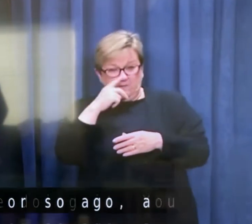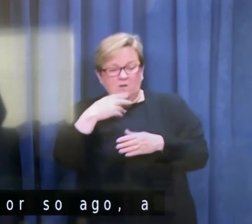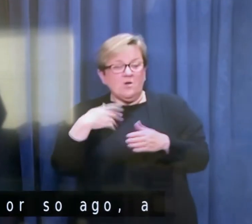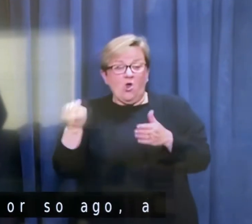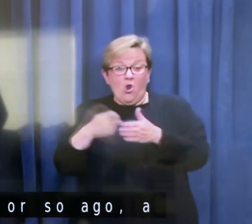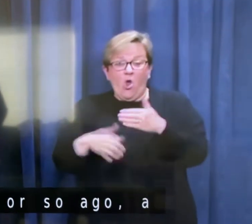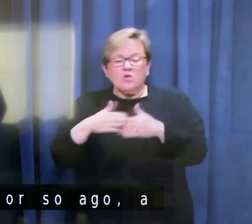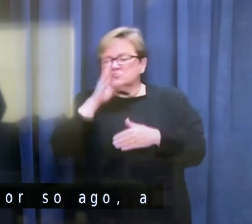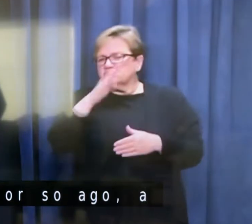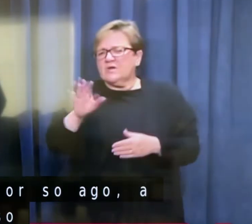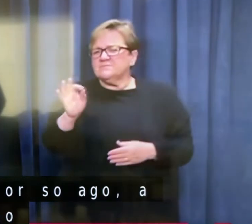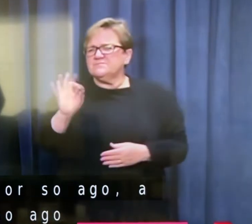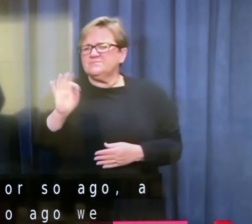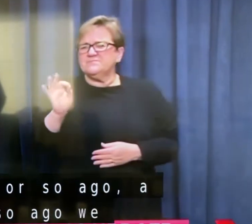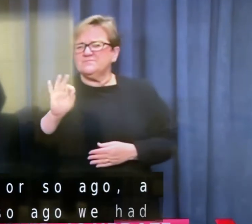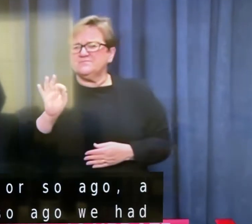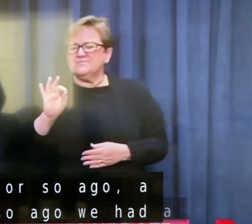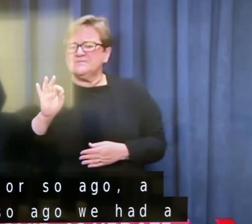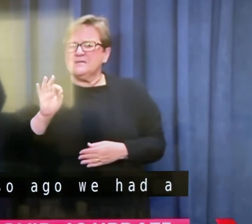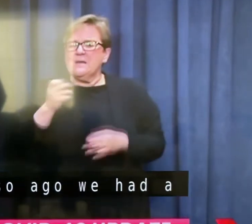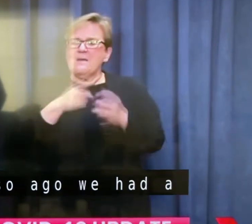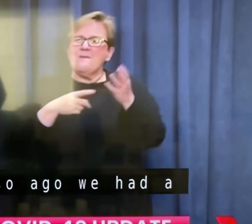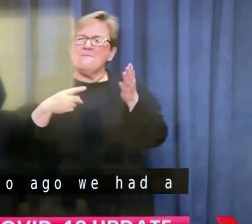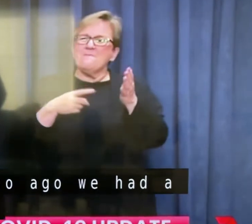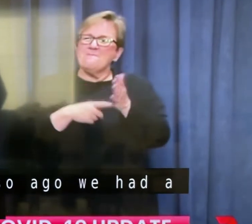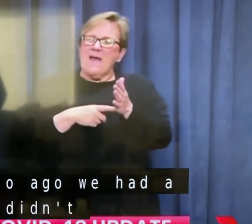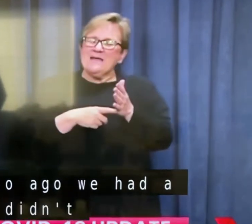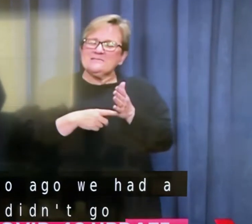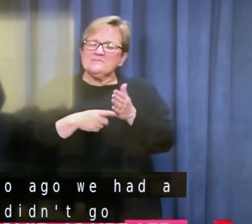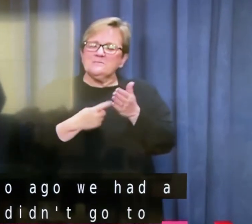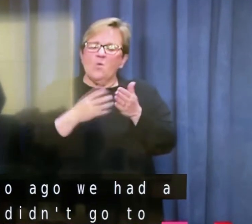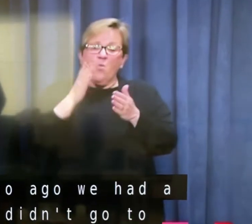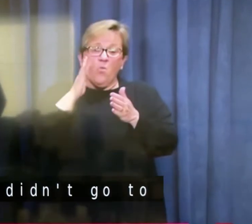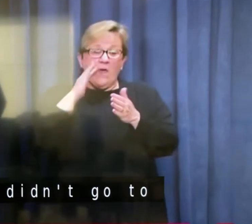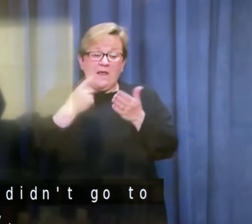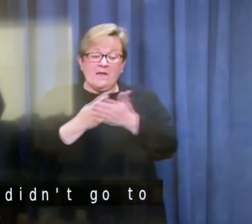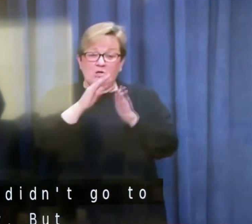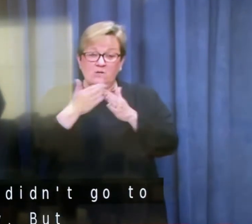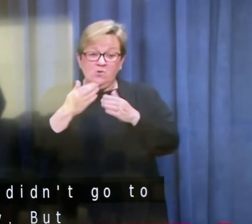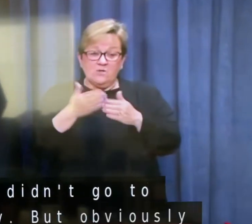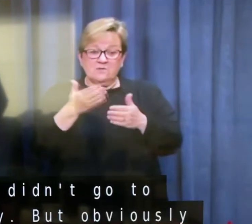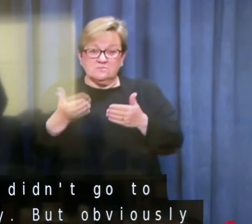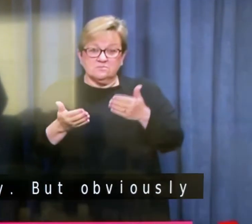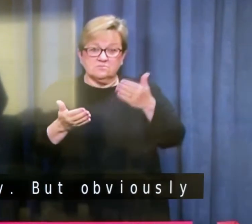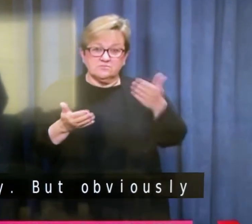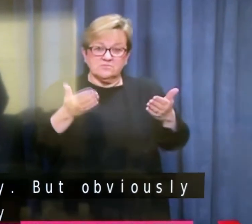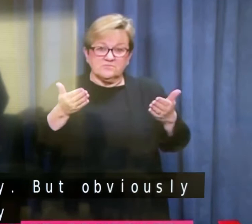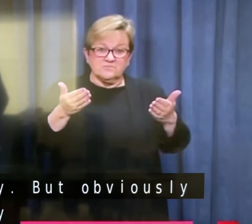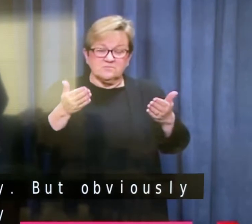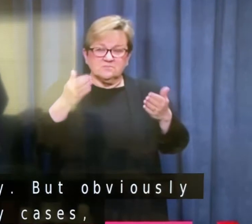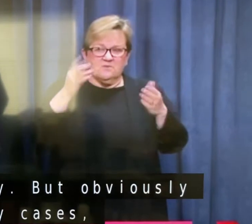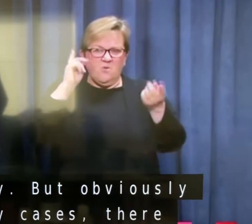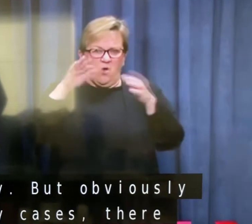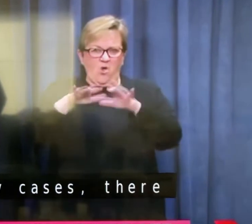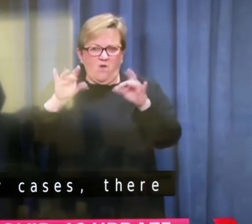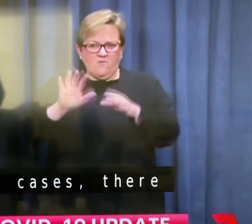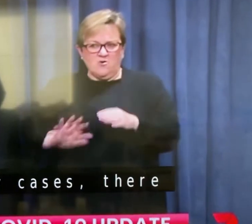immediately. But obviously there were community cases. There was the concern about what was happening around Australia.